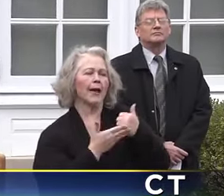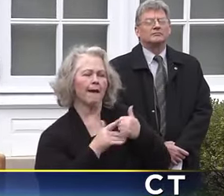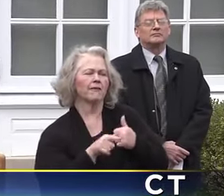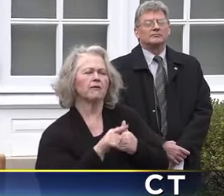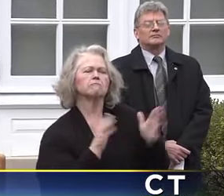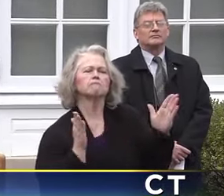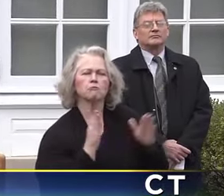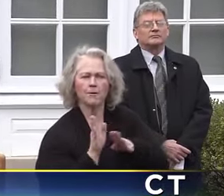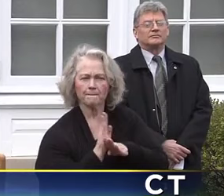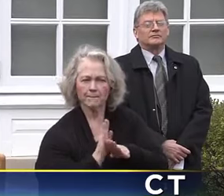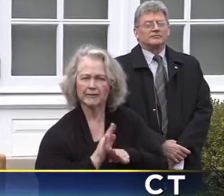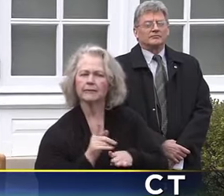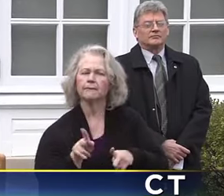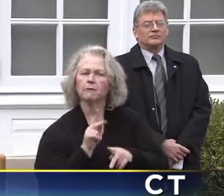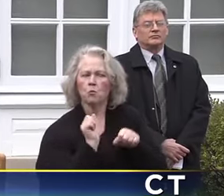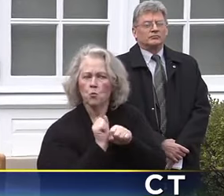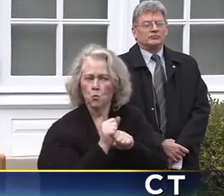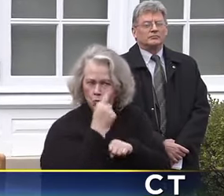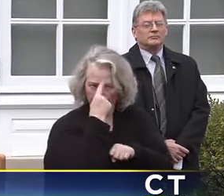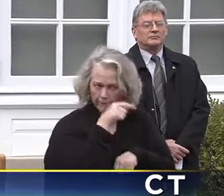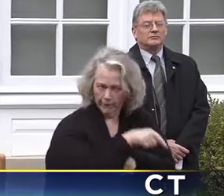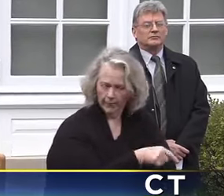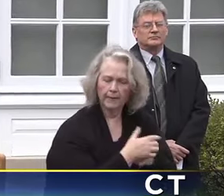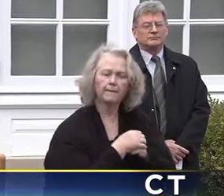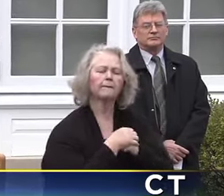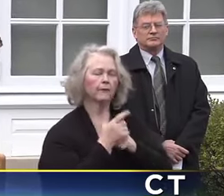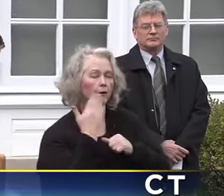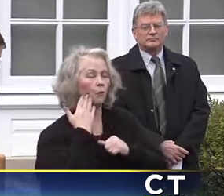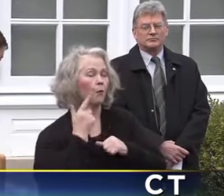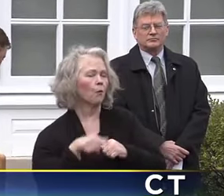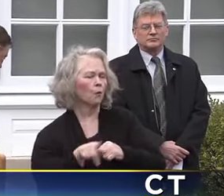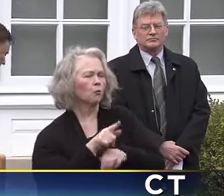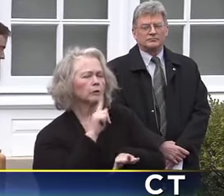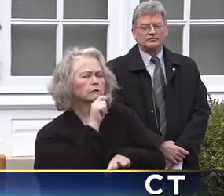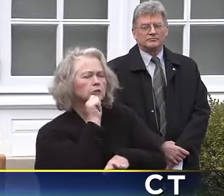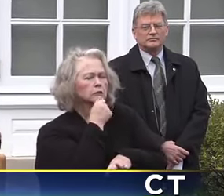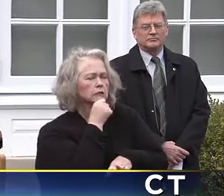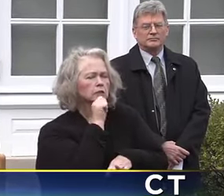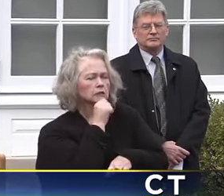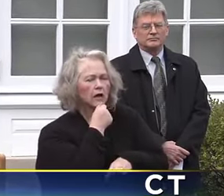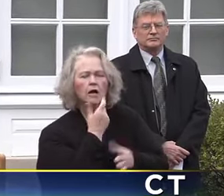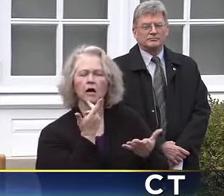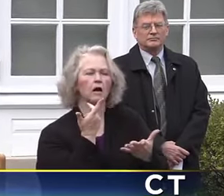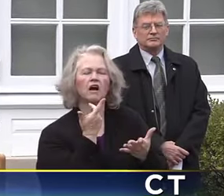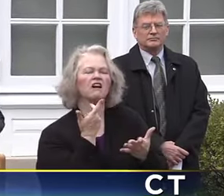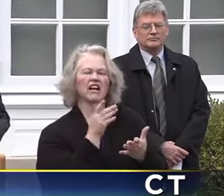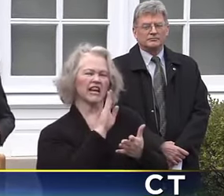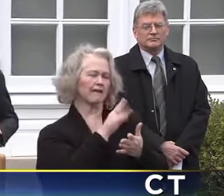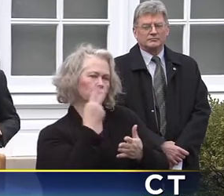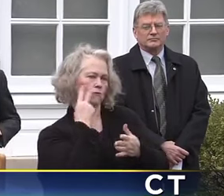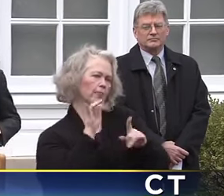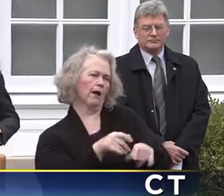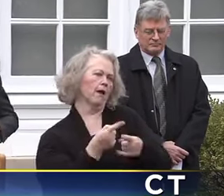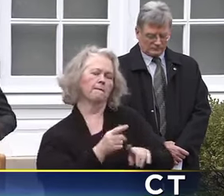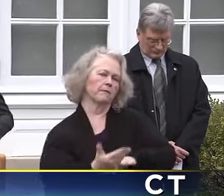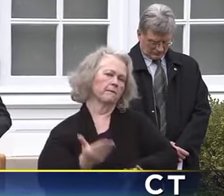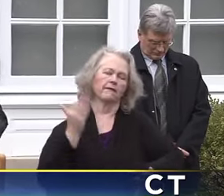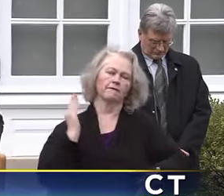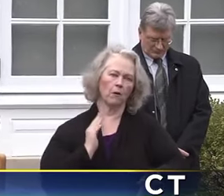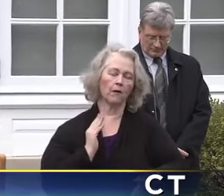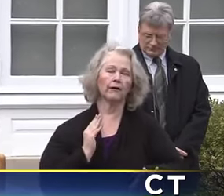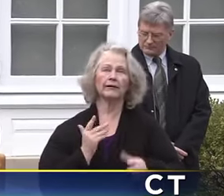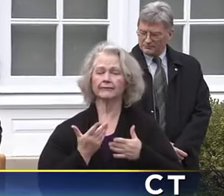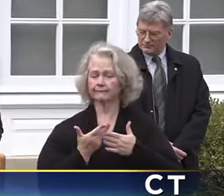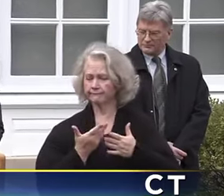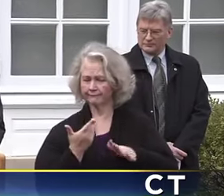employees. And we realize right now that businesses are taking significant hits, that there's been really an unprecedented demand shock, whether it started last